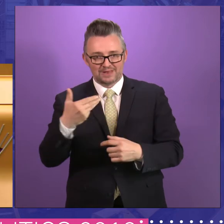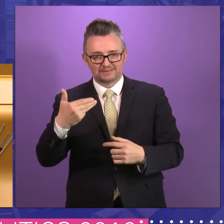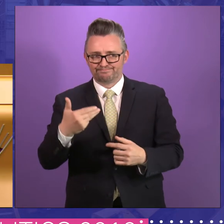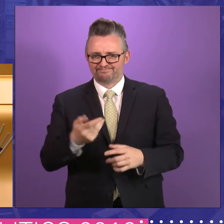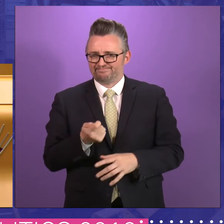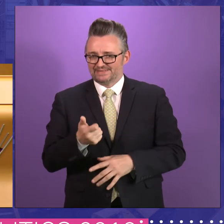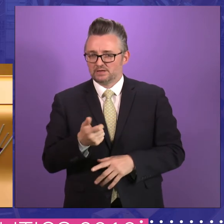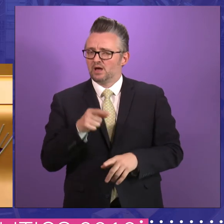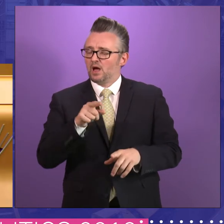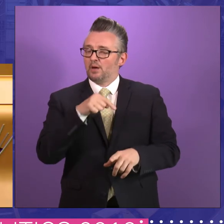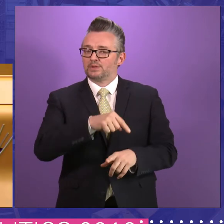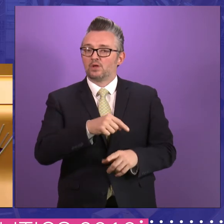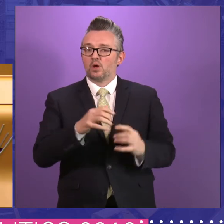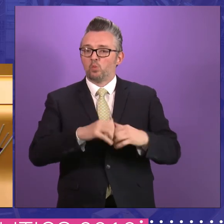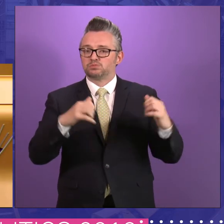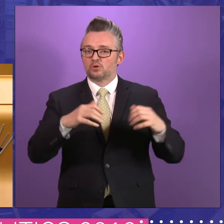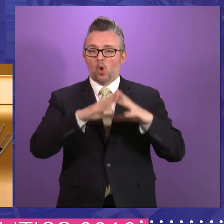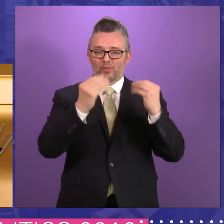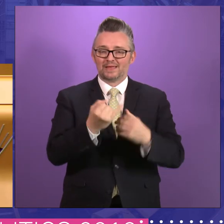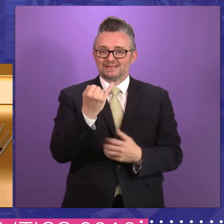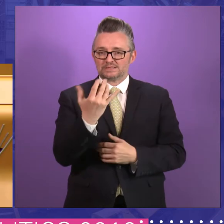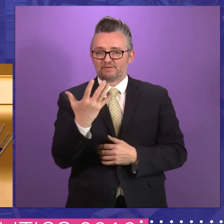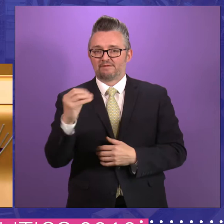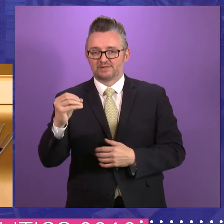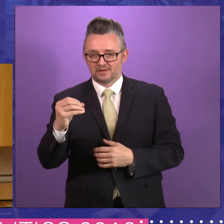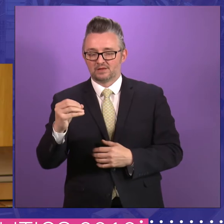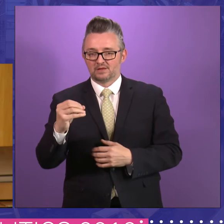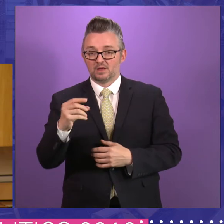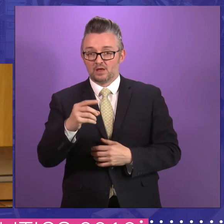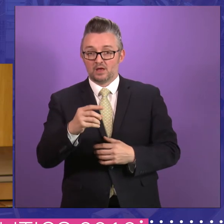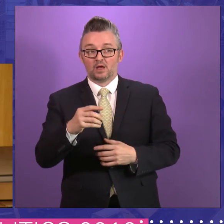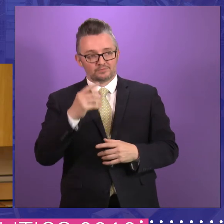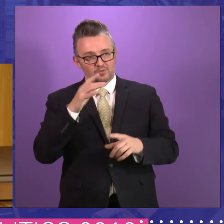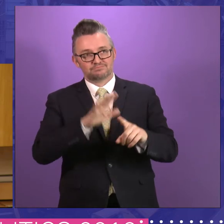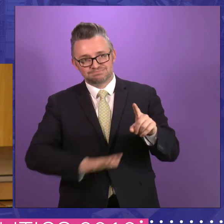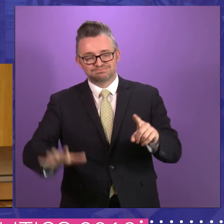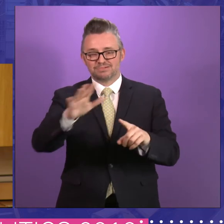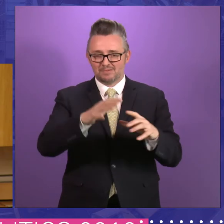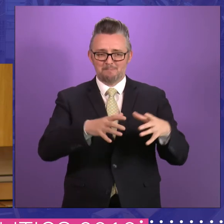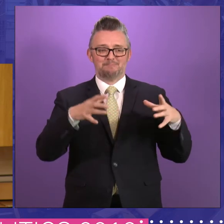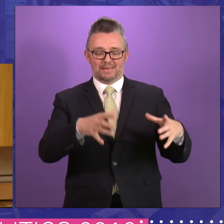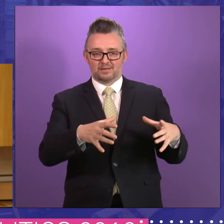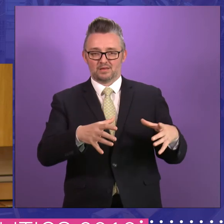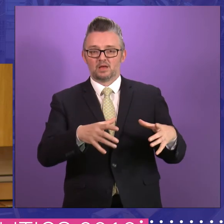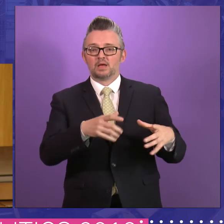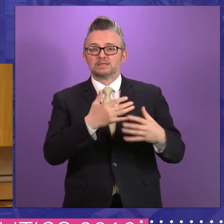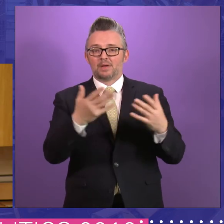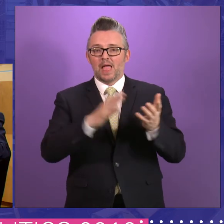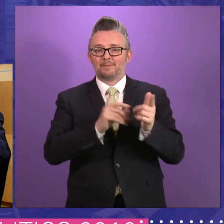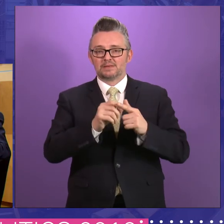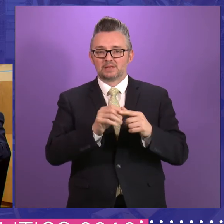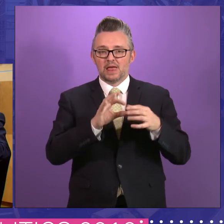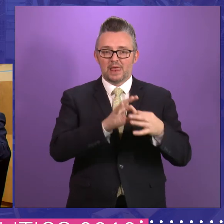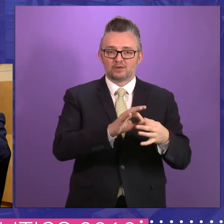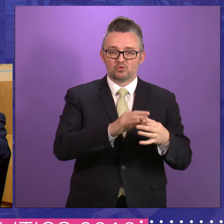Westminster had 650 of us at the time. whilst it's a bigger country, the number of MPs relates to the business. How many are you